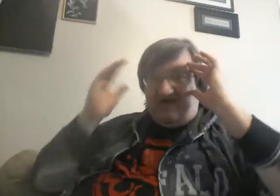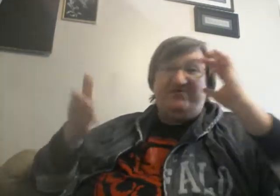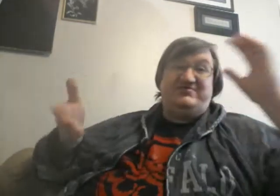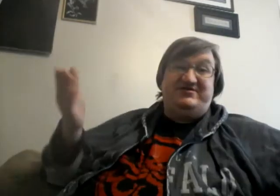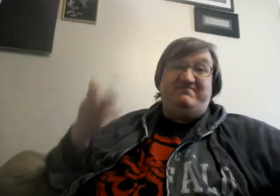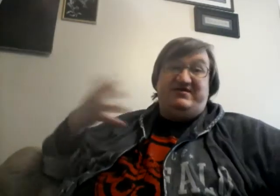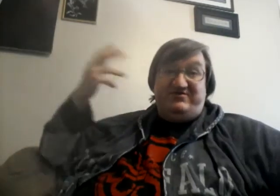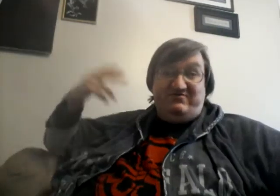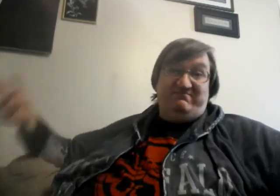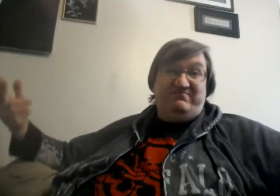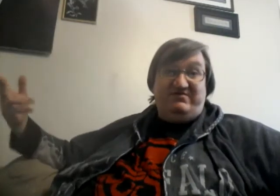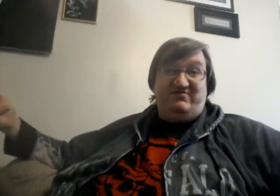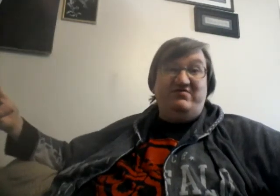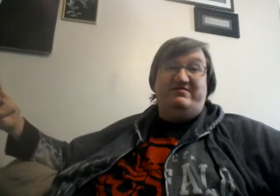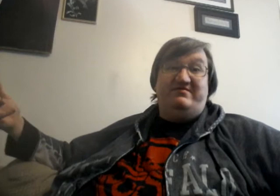obviously something is controlling her.